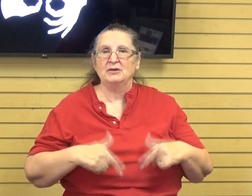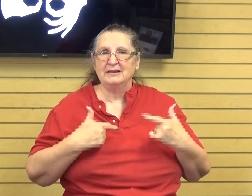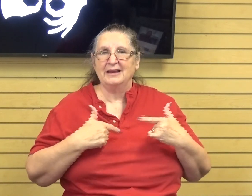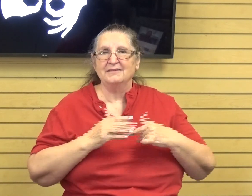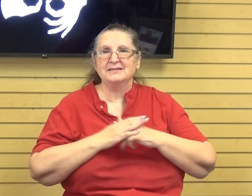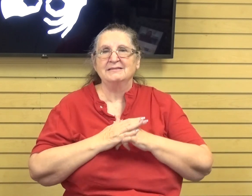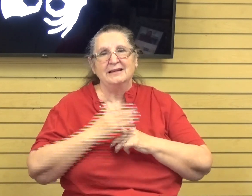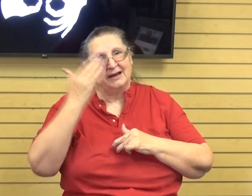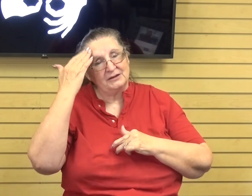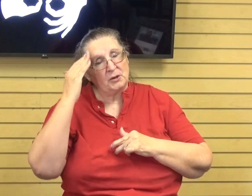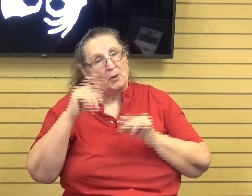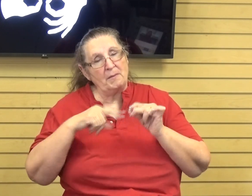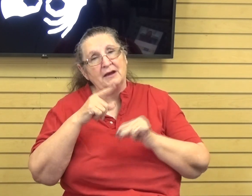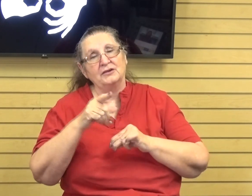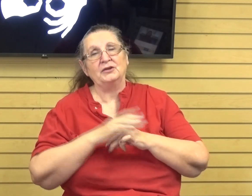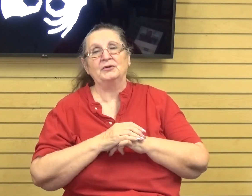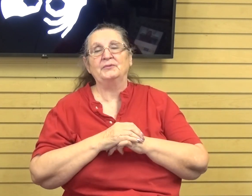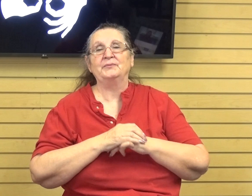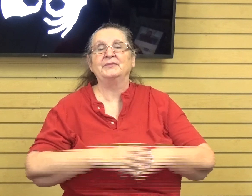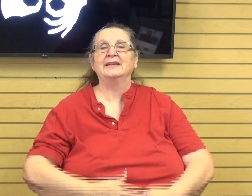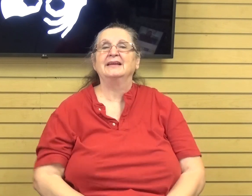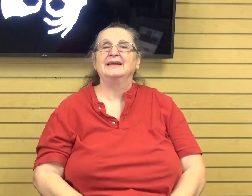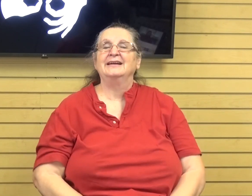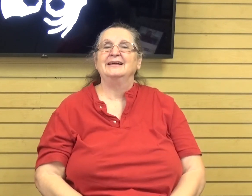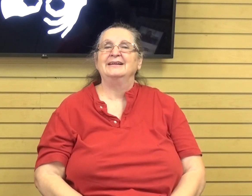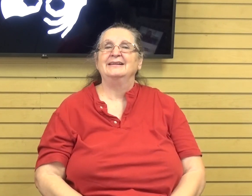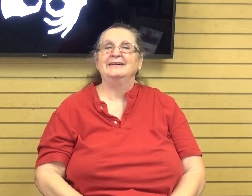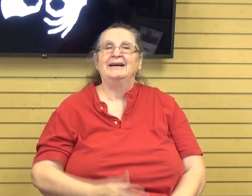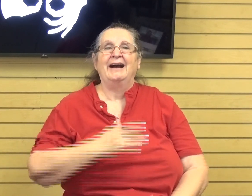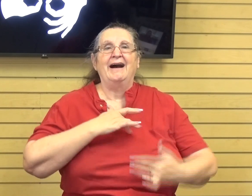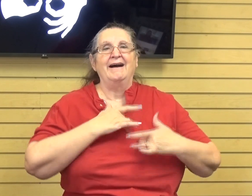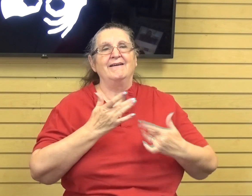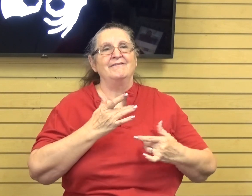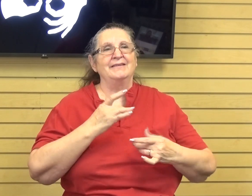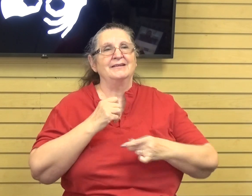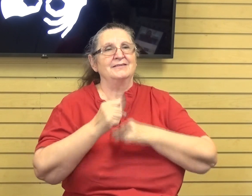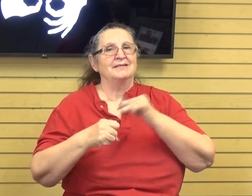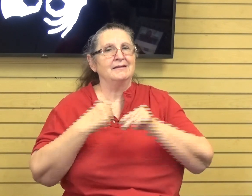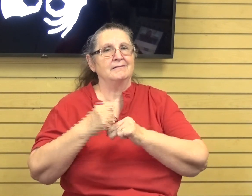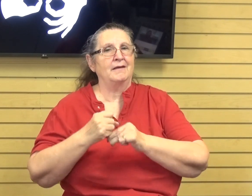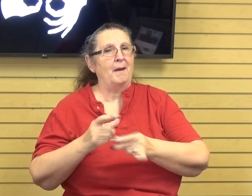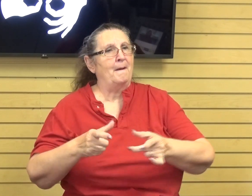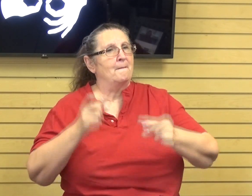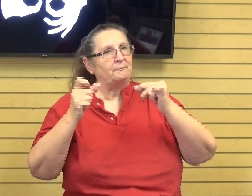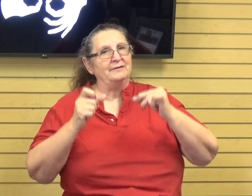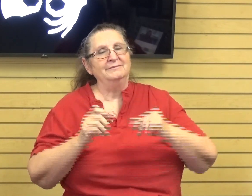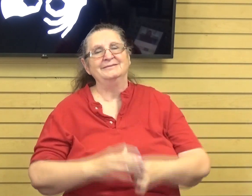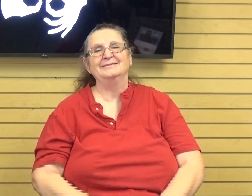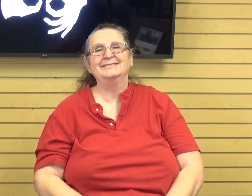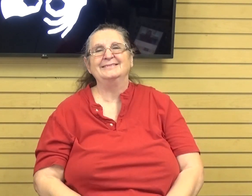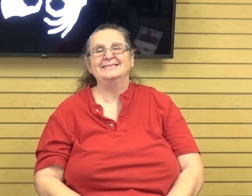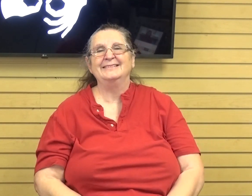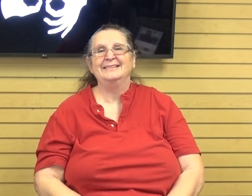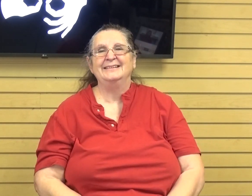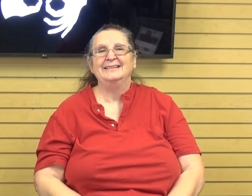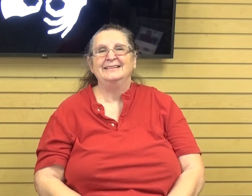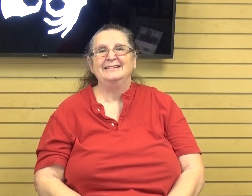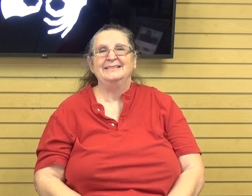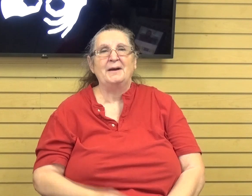don't know about you, but I feel like this year has gone by so fast already. We're already done with March practically.